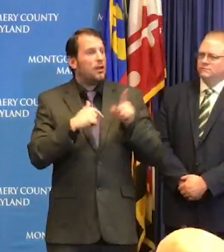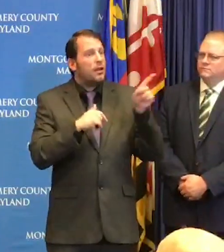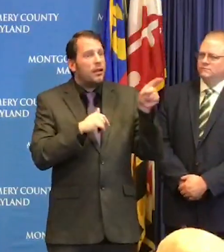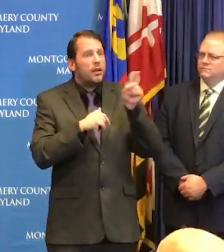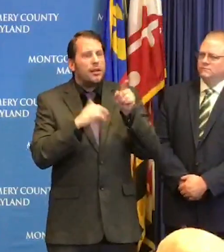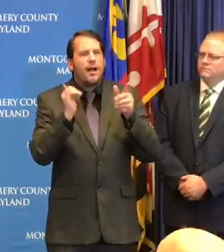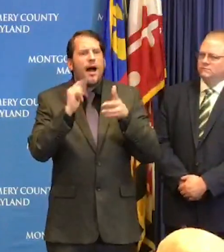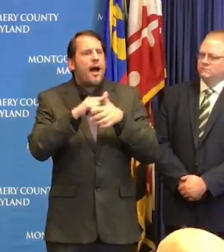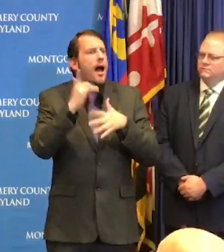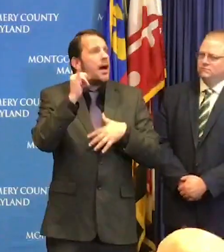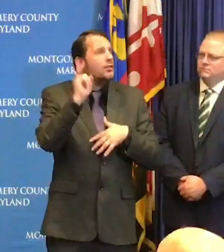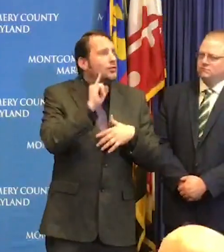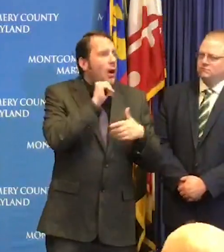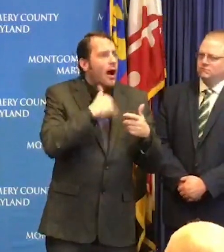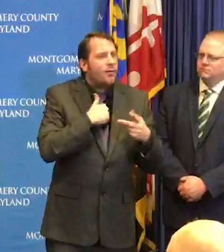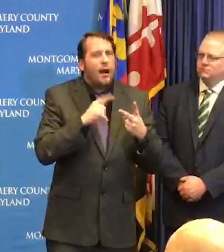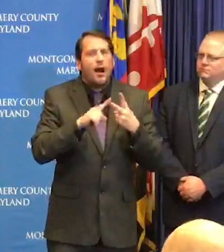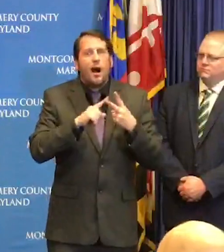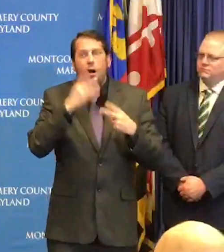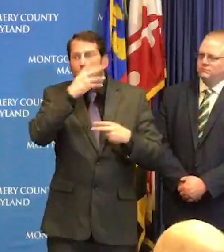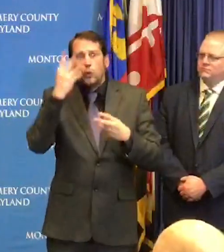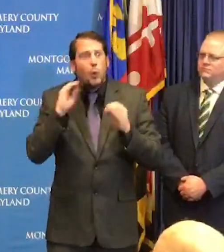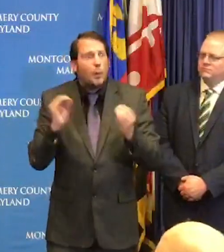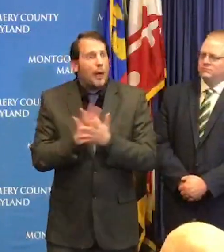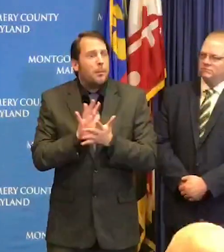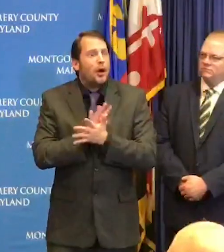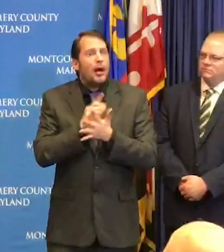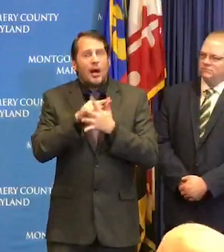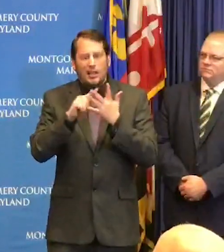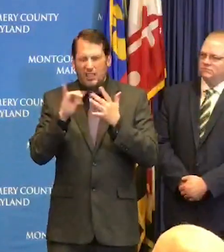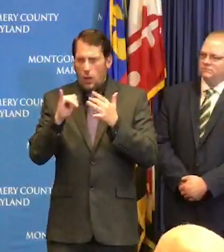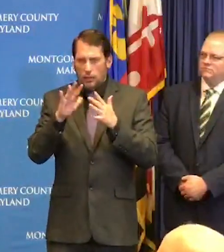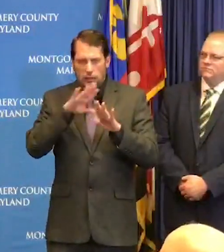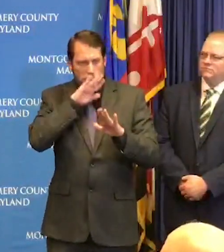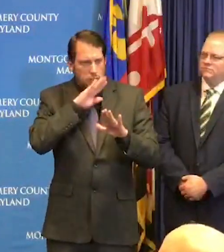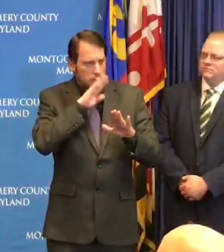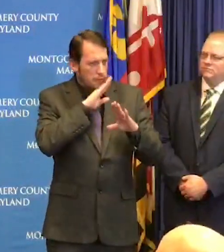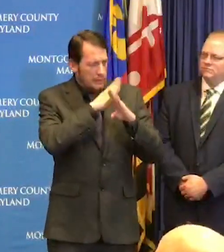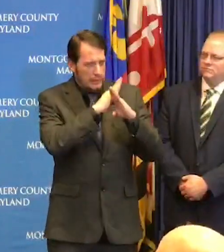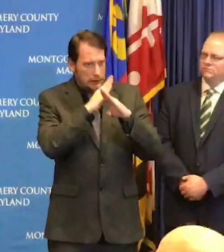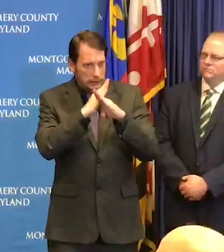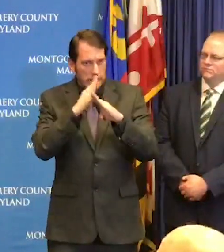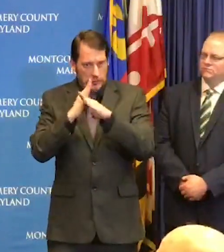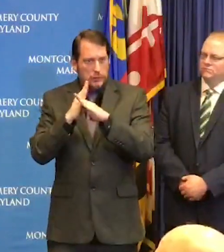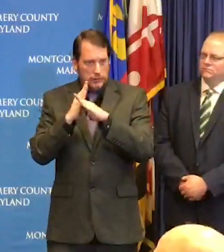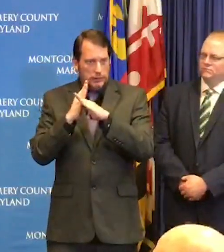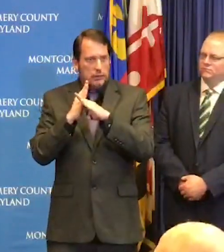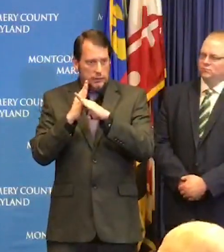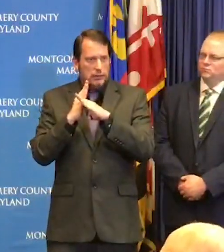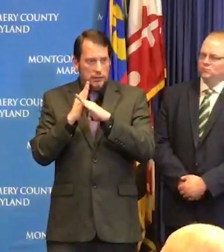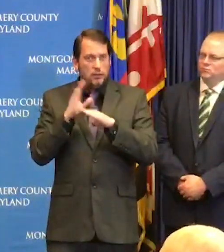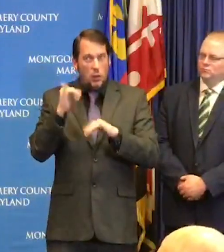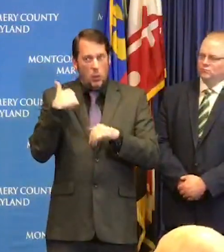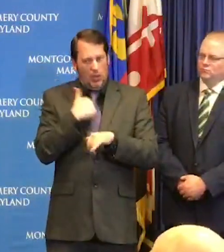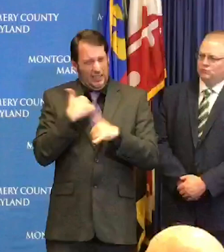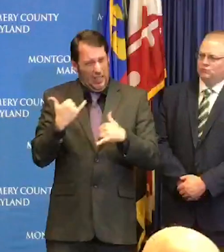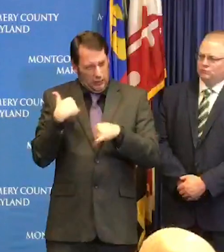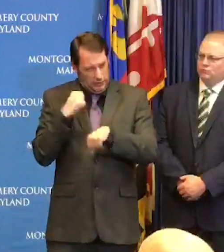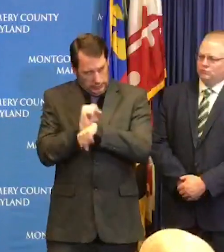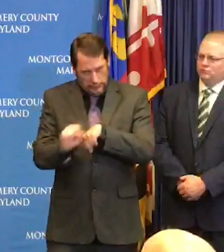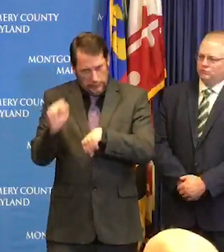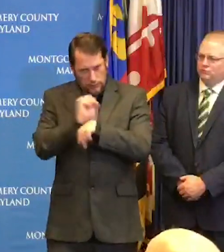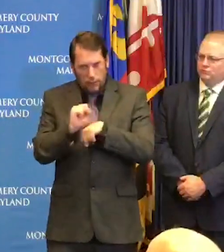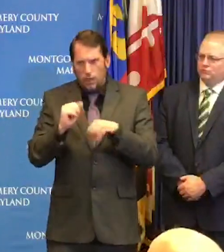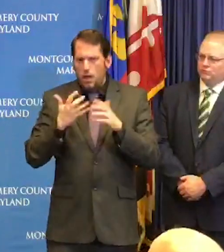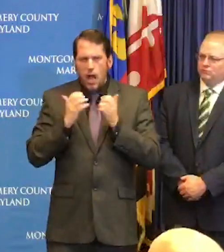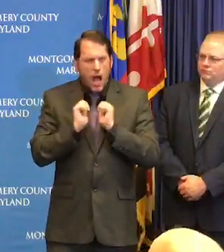individual's ability to access services to access get a test and so we're working to develop strategies that could potentially